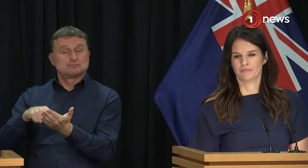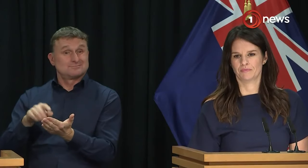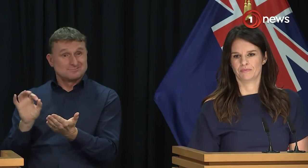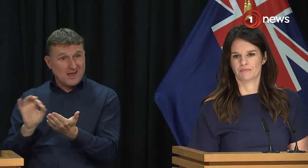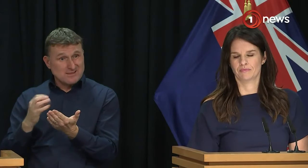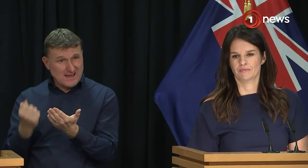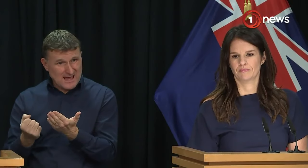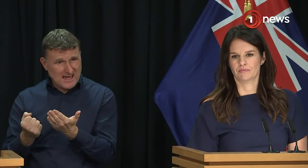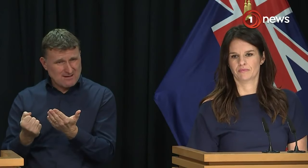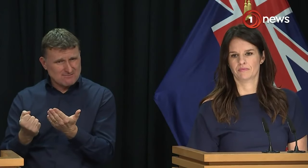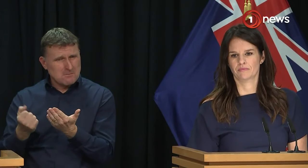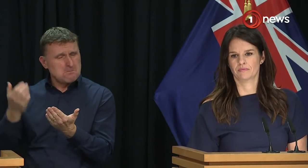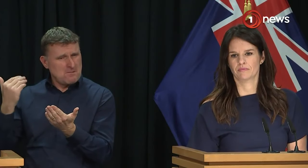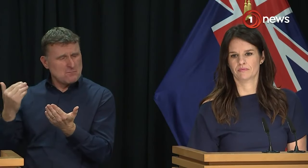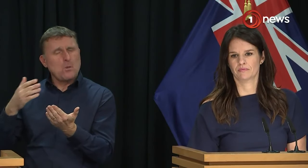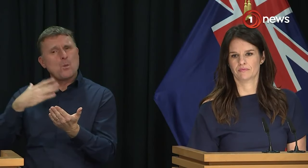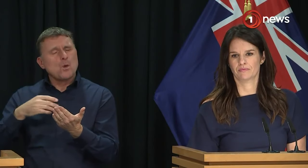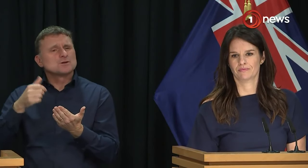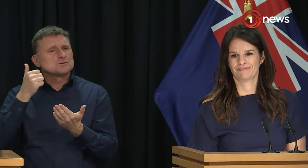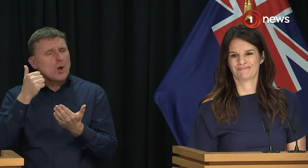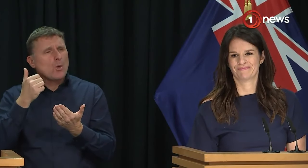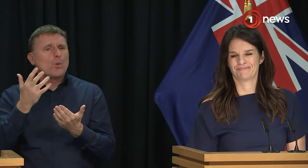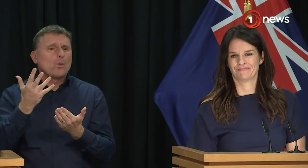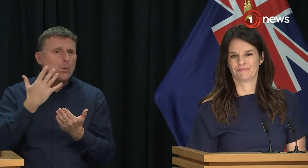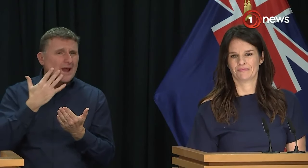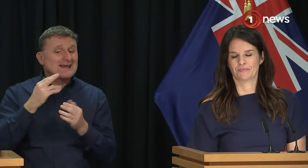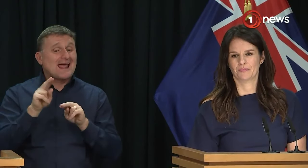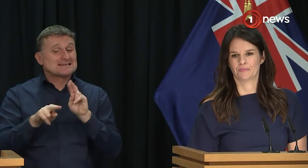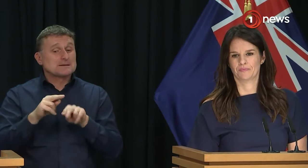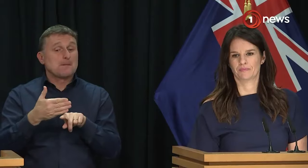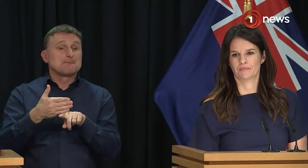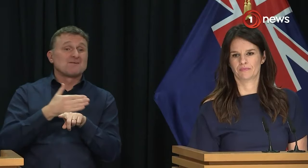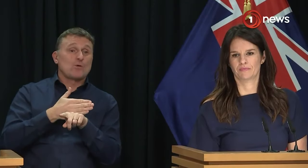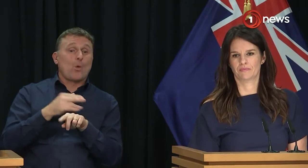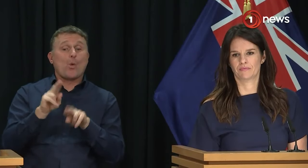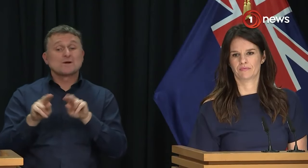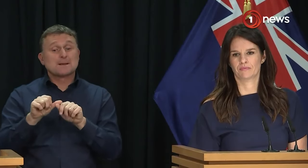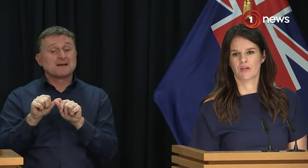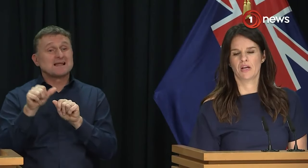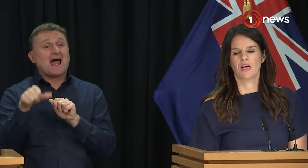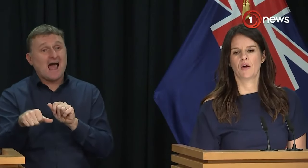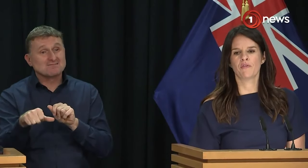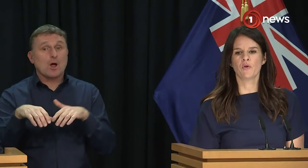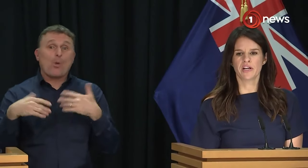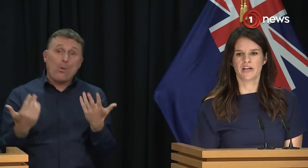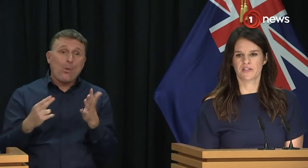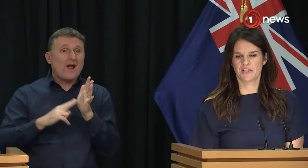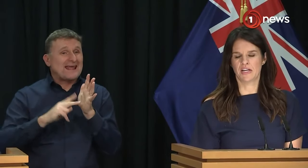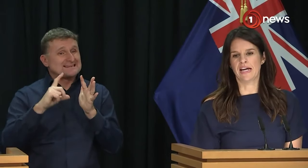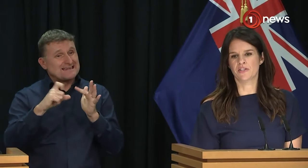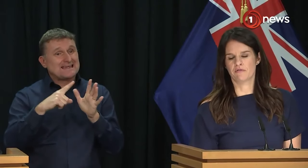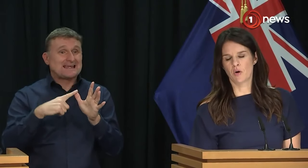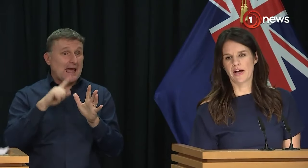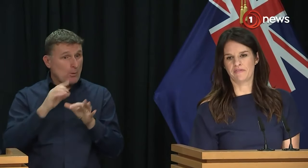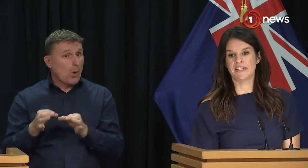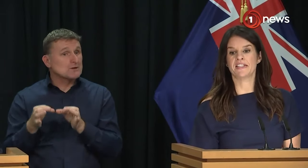will there be assessment before, after, or is there going to be a delay to NCA assessment? We've already announced